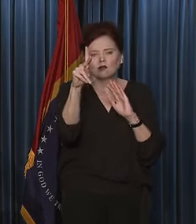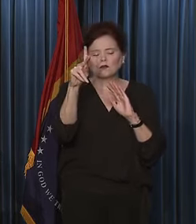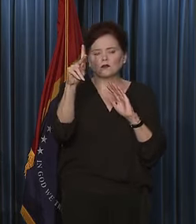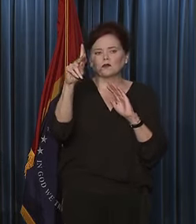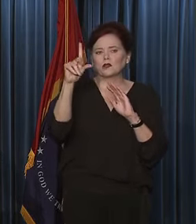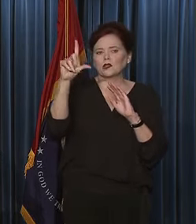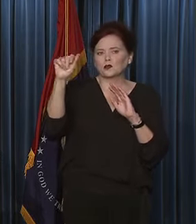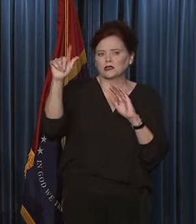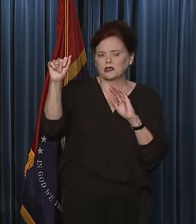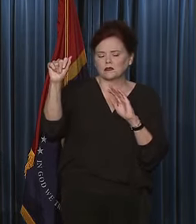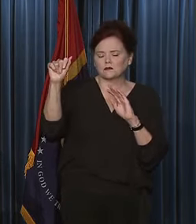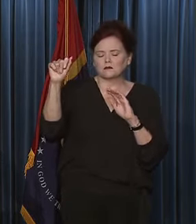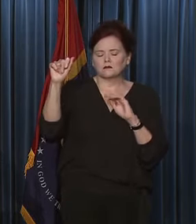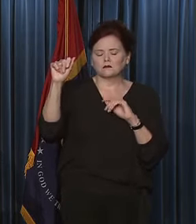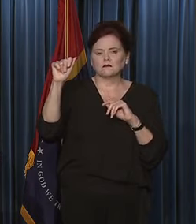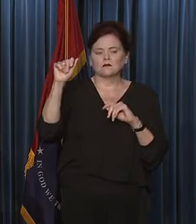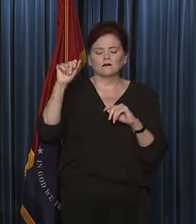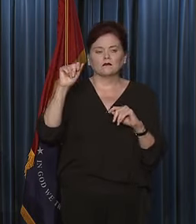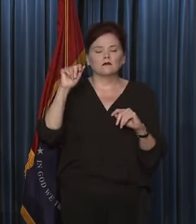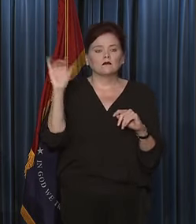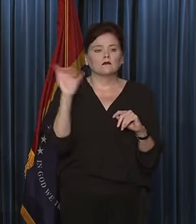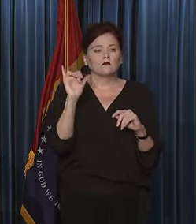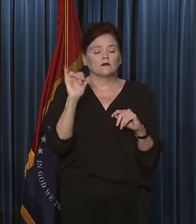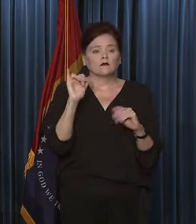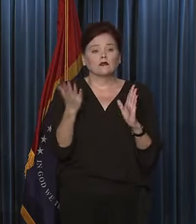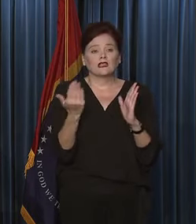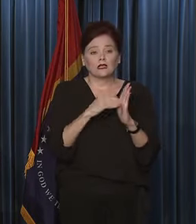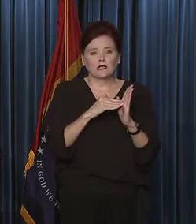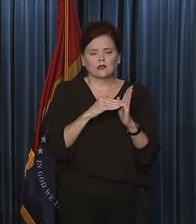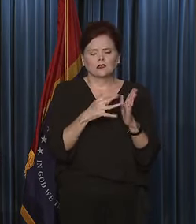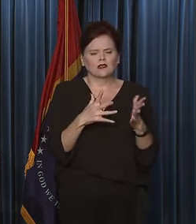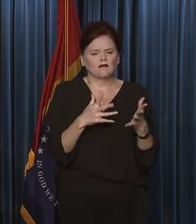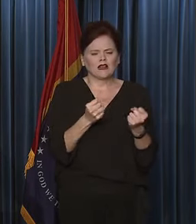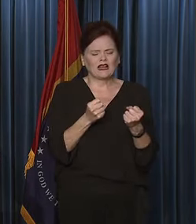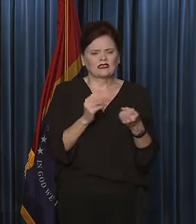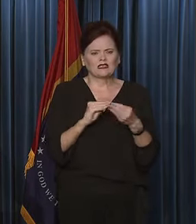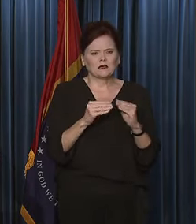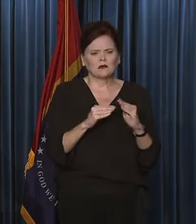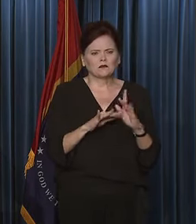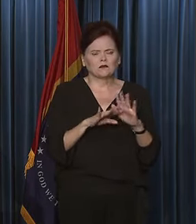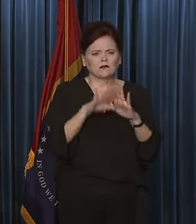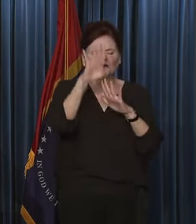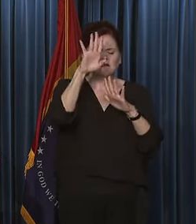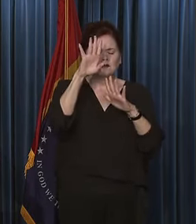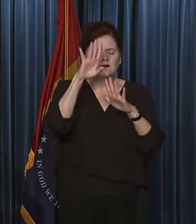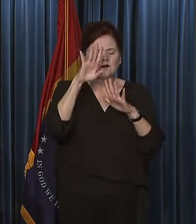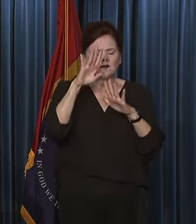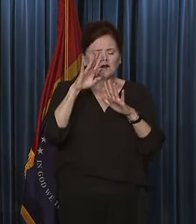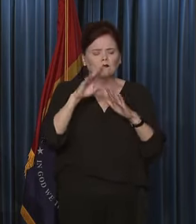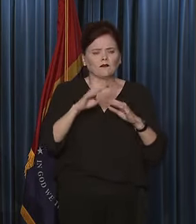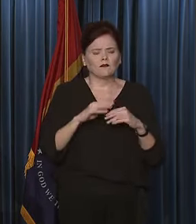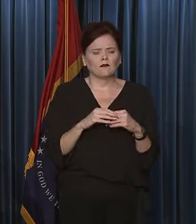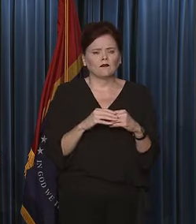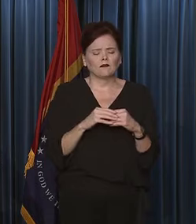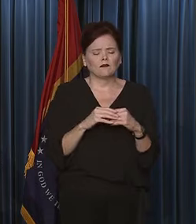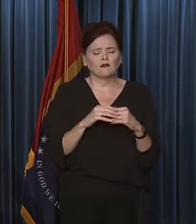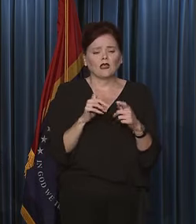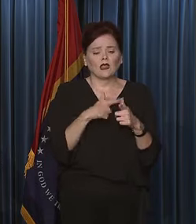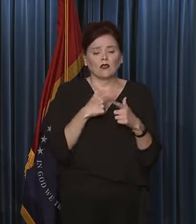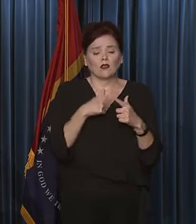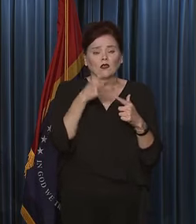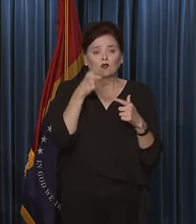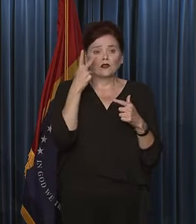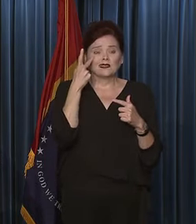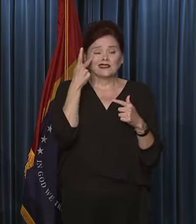in the state of Louisiana, again, a very quick and rapid rise in the total number of cases. What you then